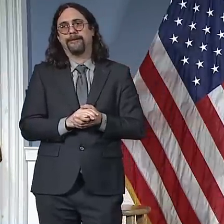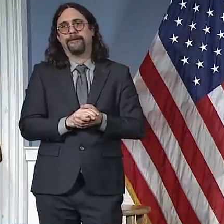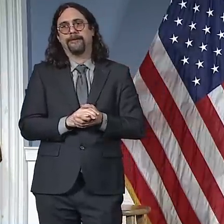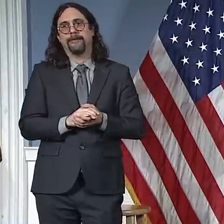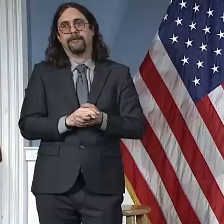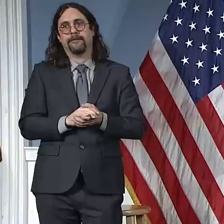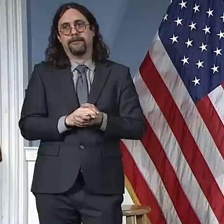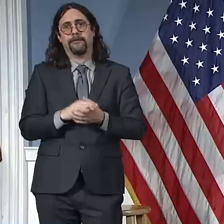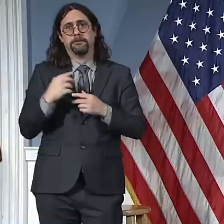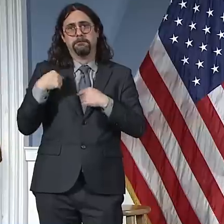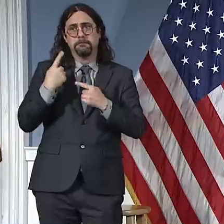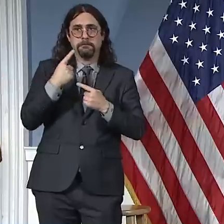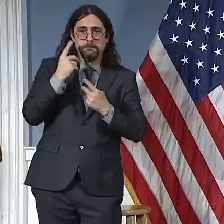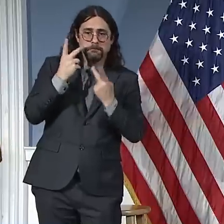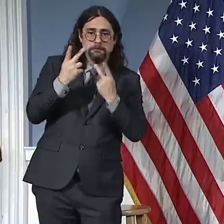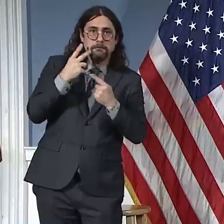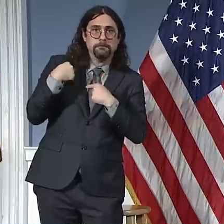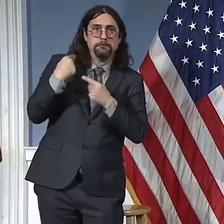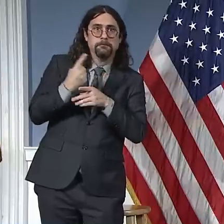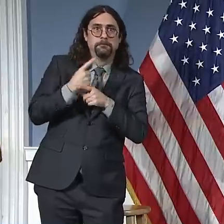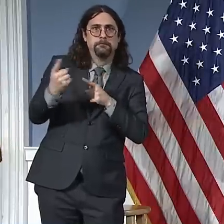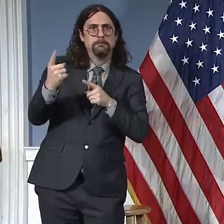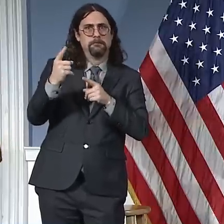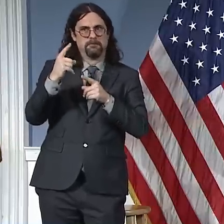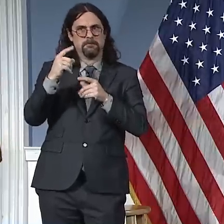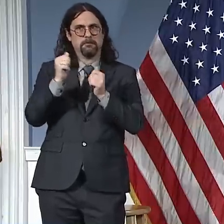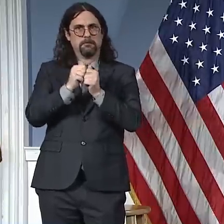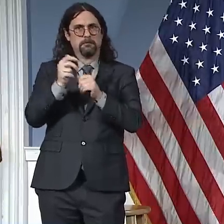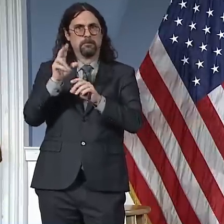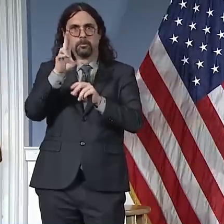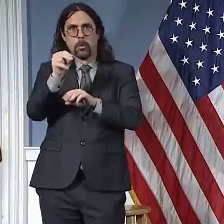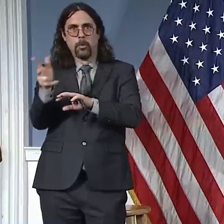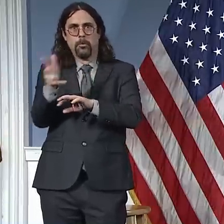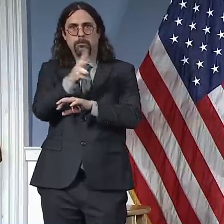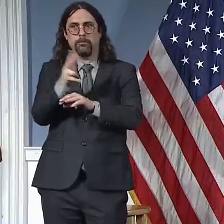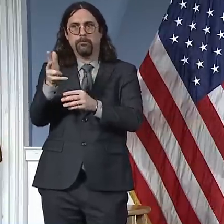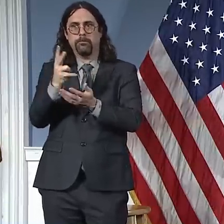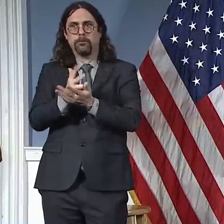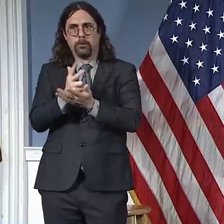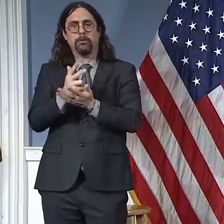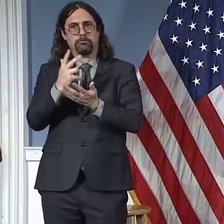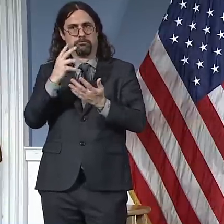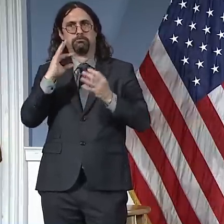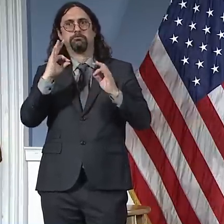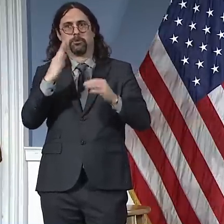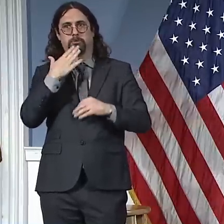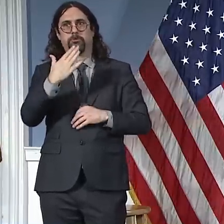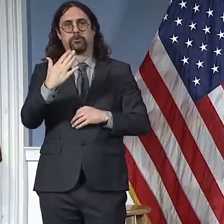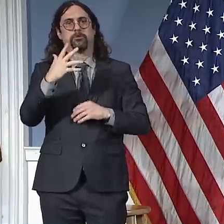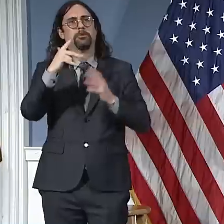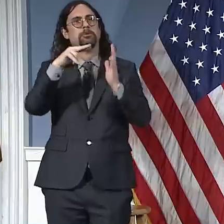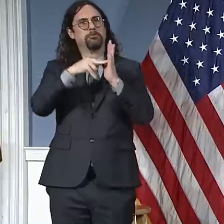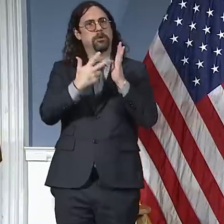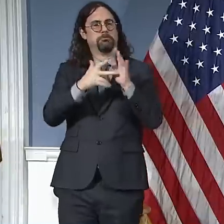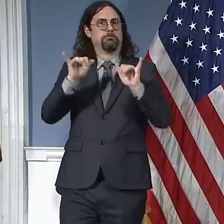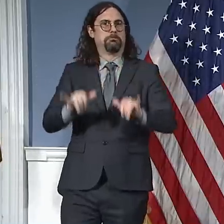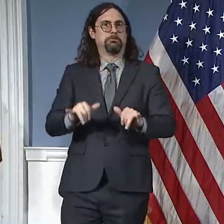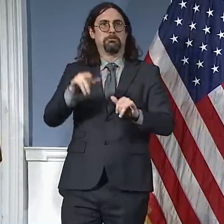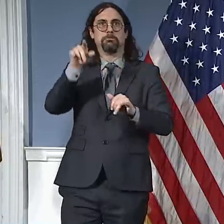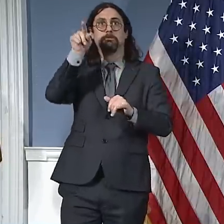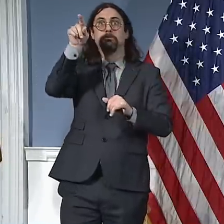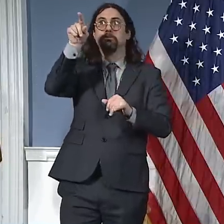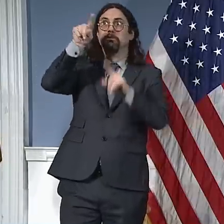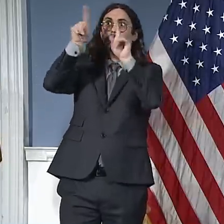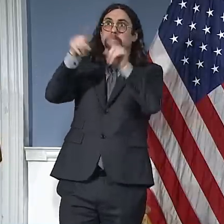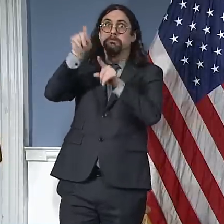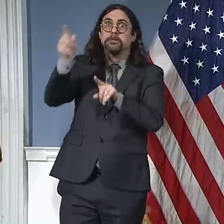after a week, we found that our city remains sufficiently clean. So we will extend for another week. And now alternate